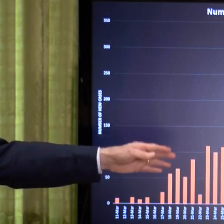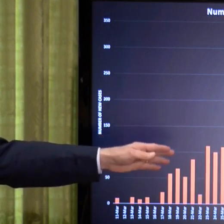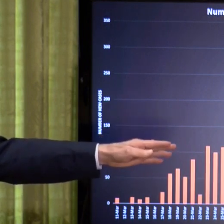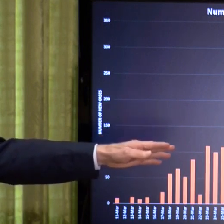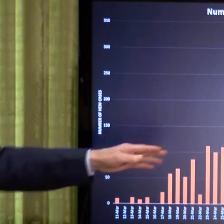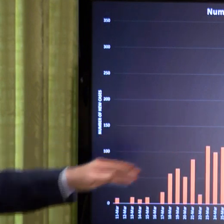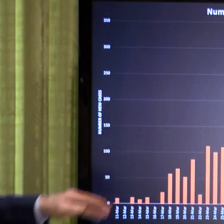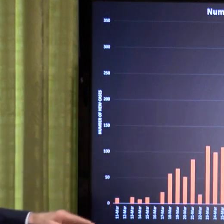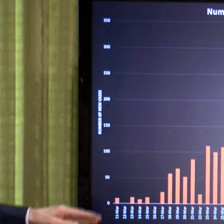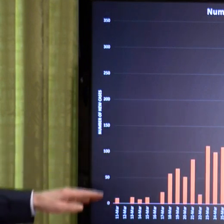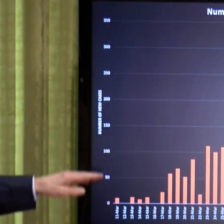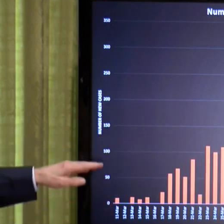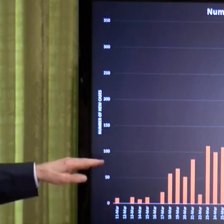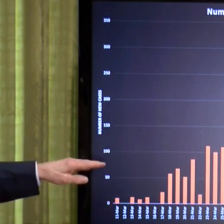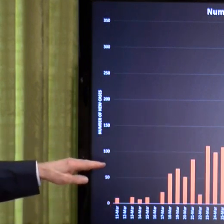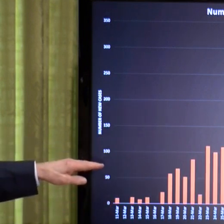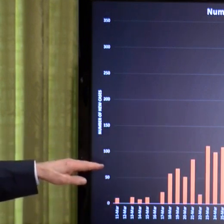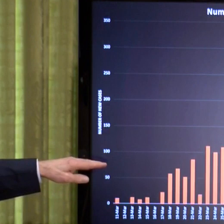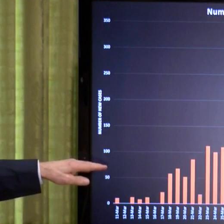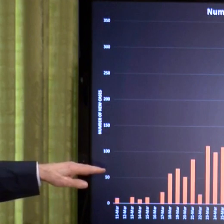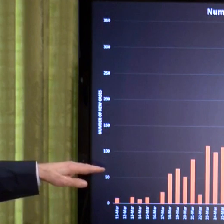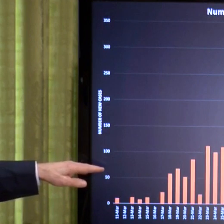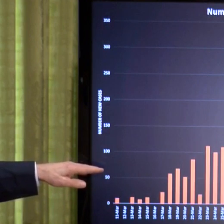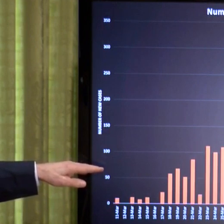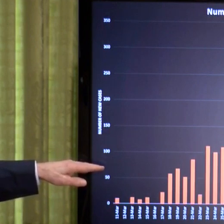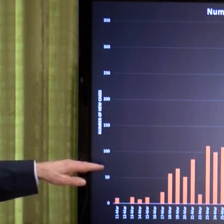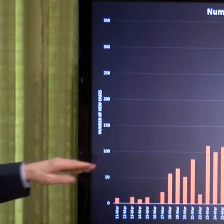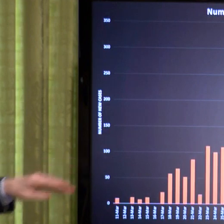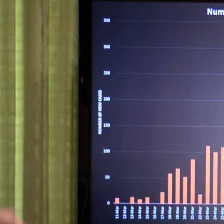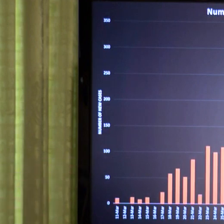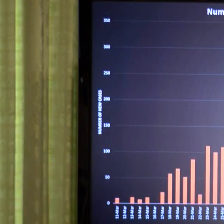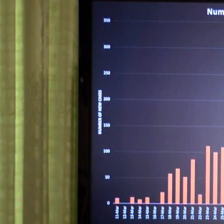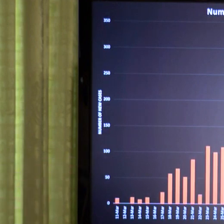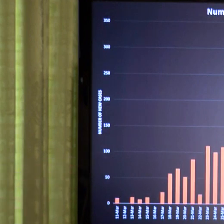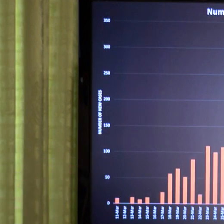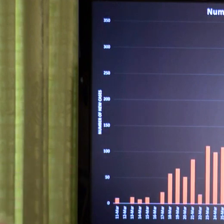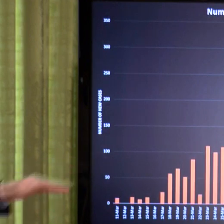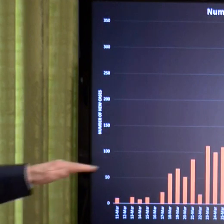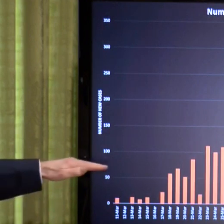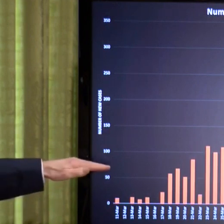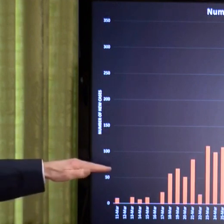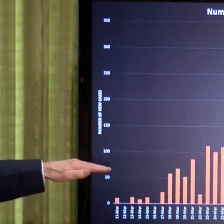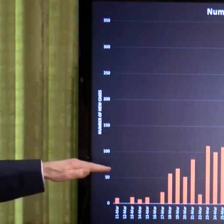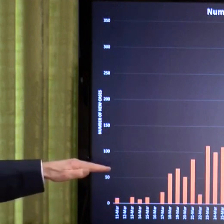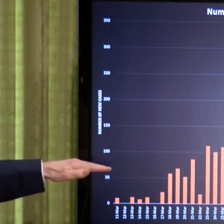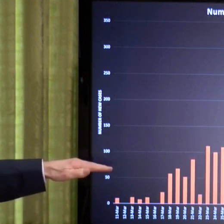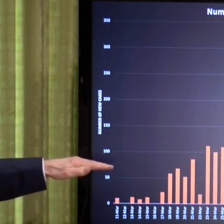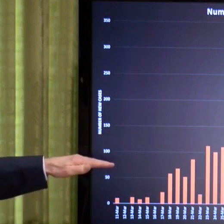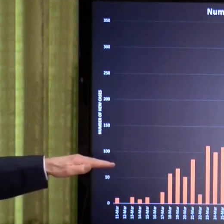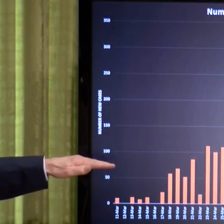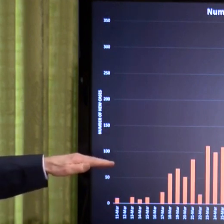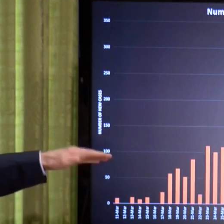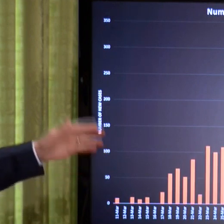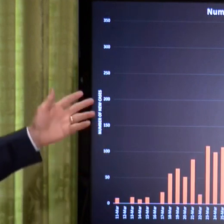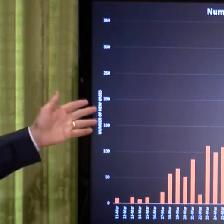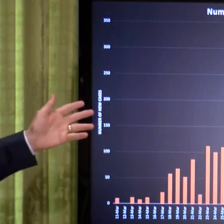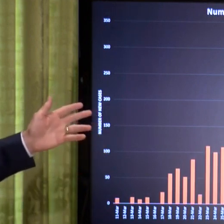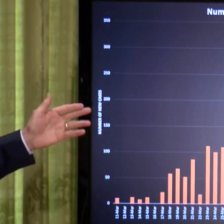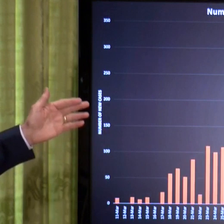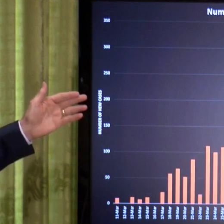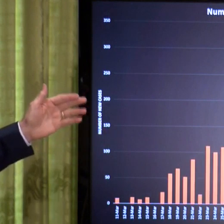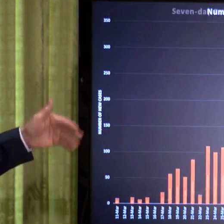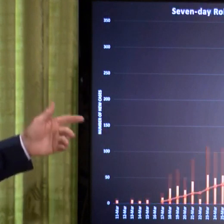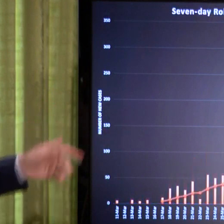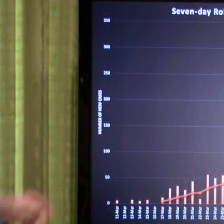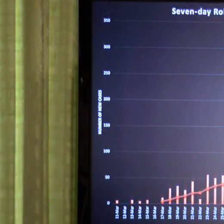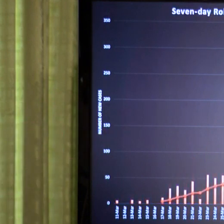the orange reflects where we are with our 70 or 81 new cases today. And then the next